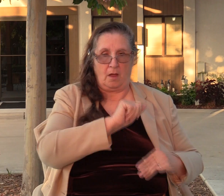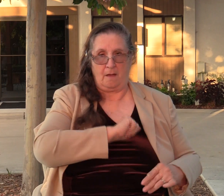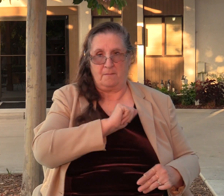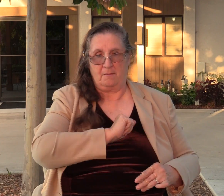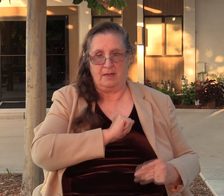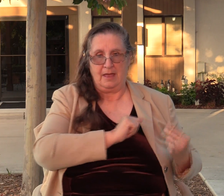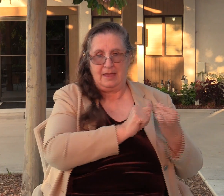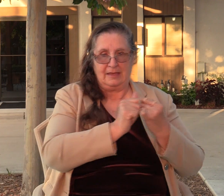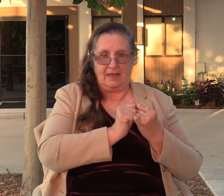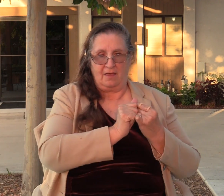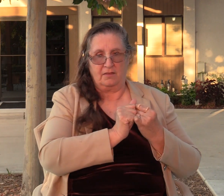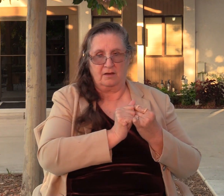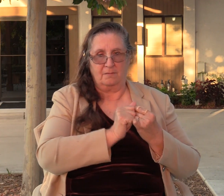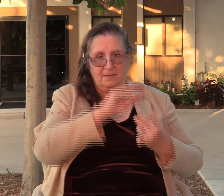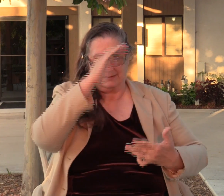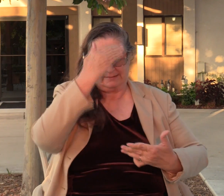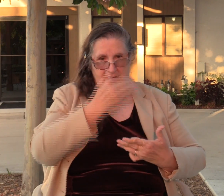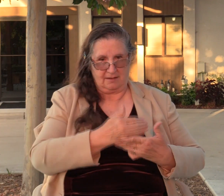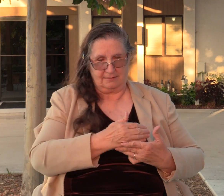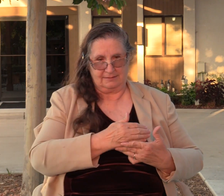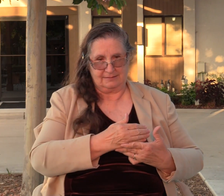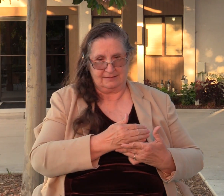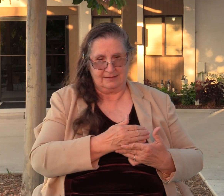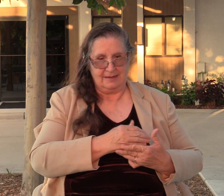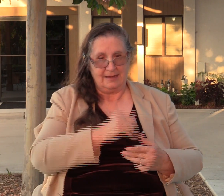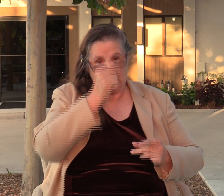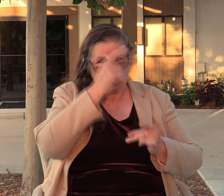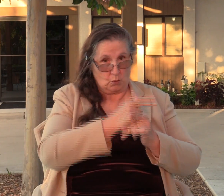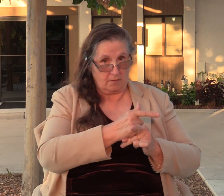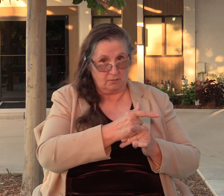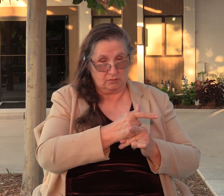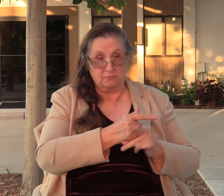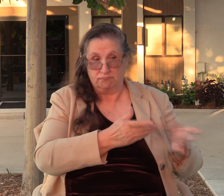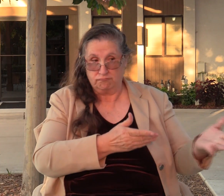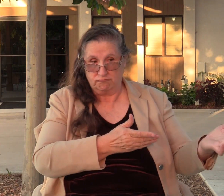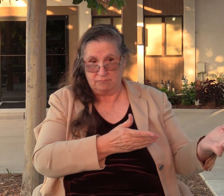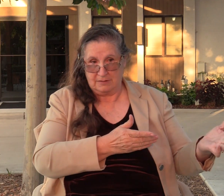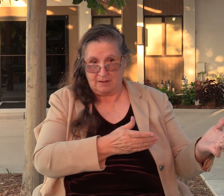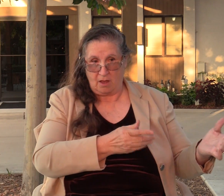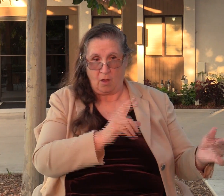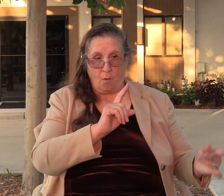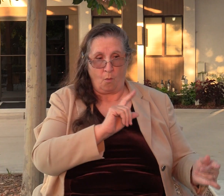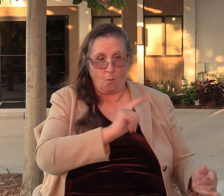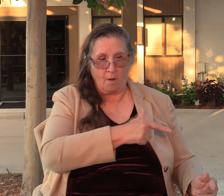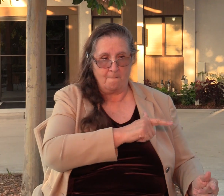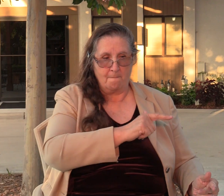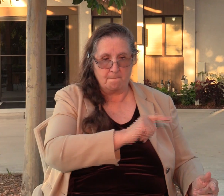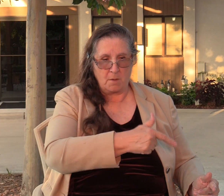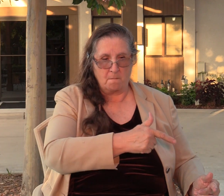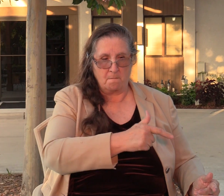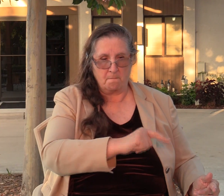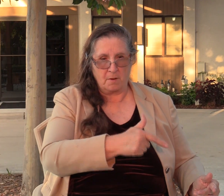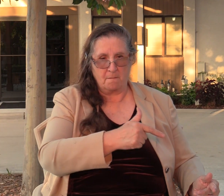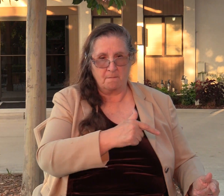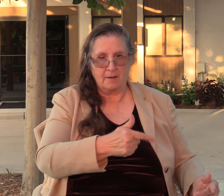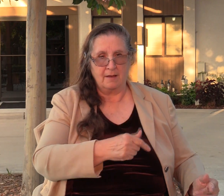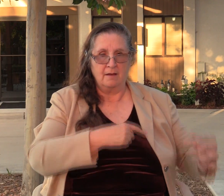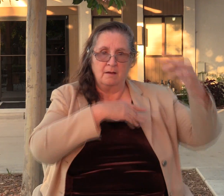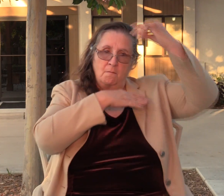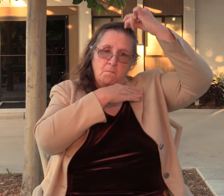up Gideon's sons, his own brothers. And one by one, he has their heads chopped off on